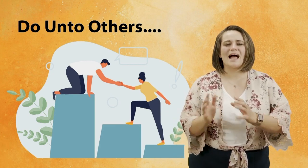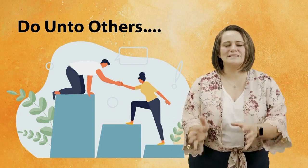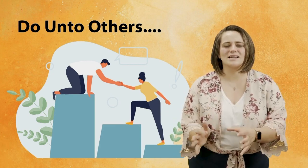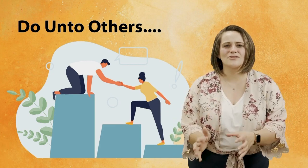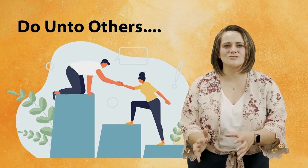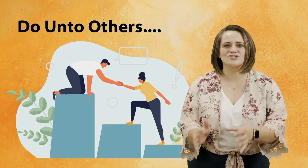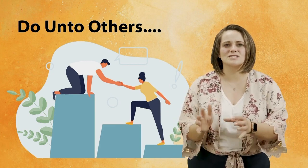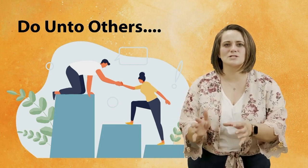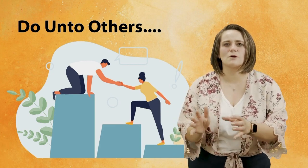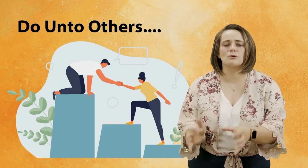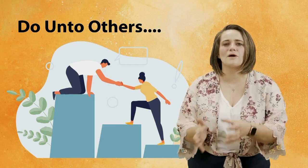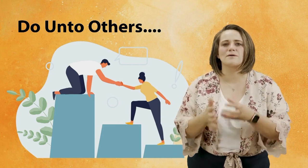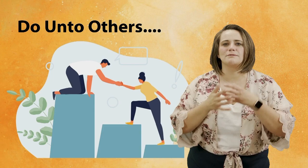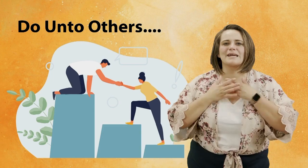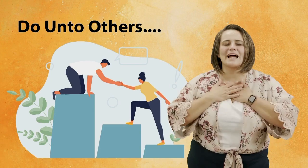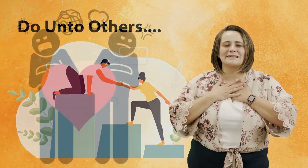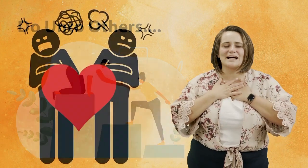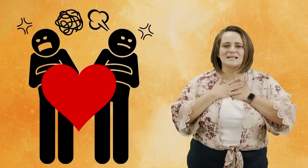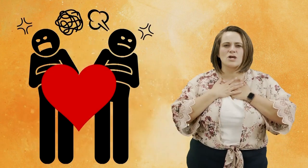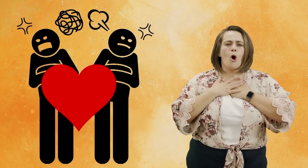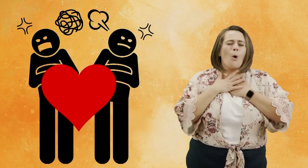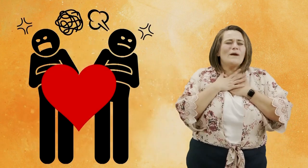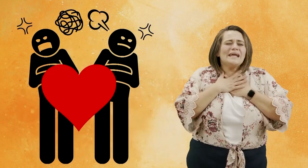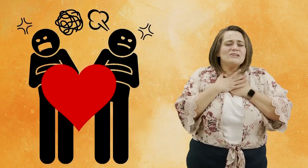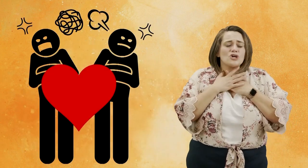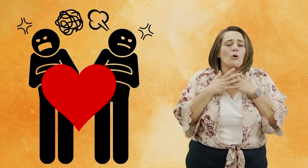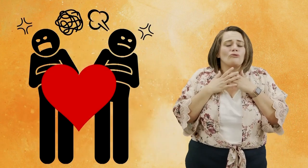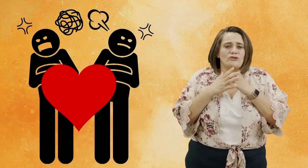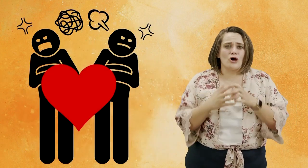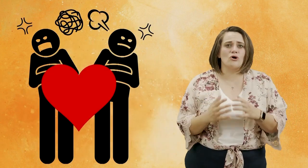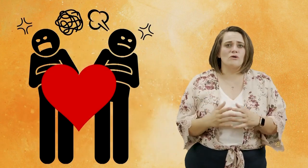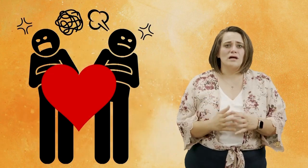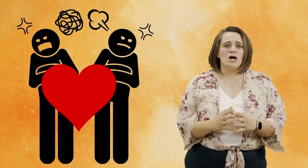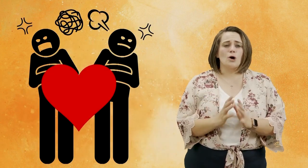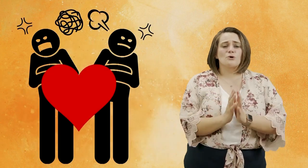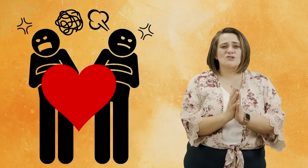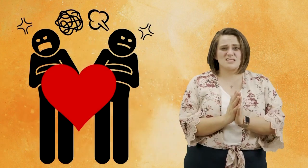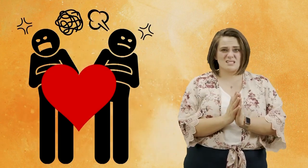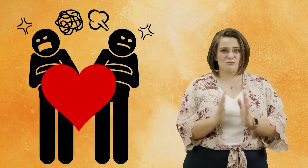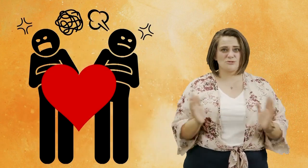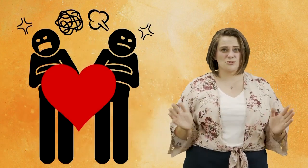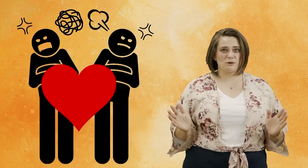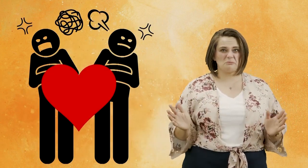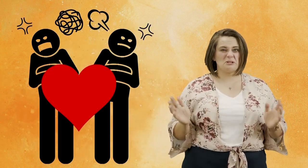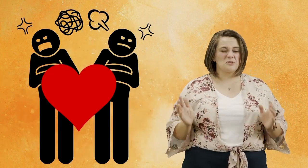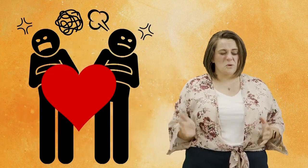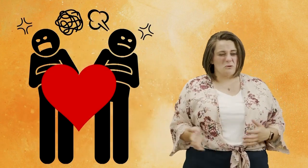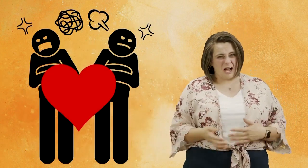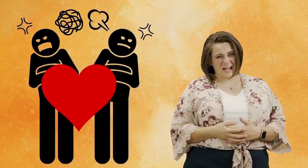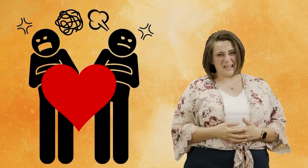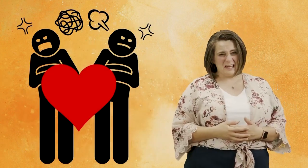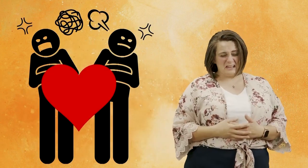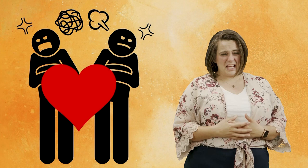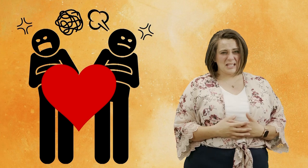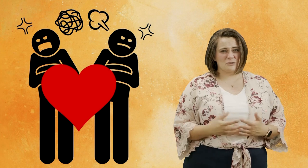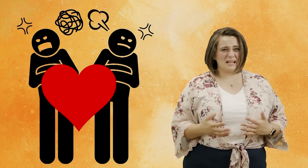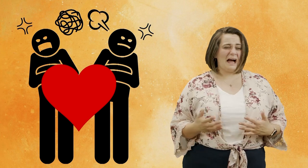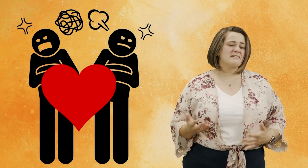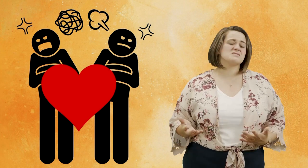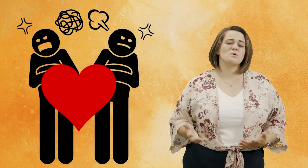kind to others just as we would want them to be kind to us we don't know a person's full story we don't know why anyone acts